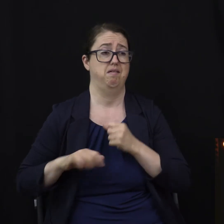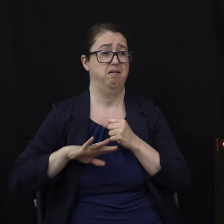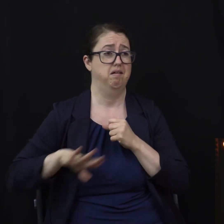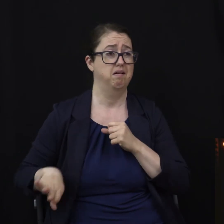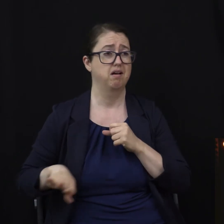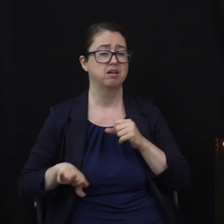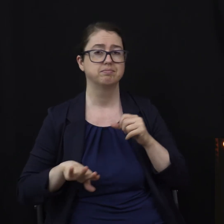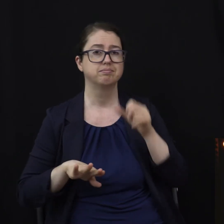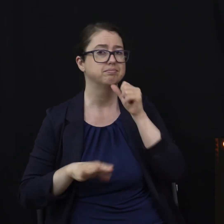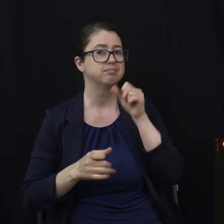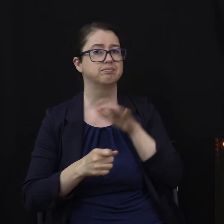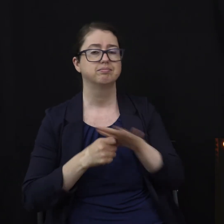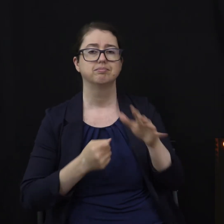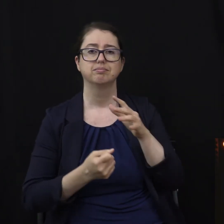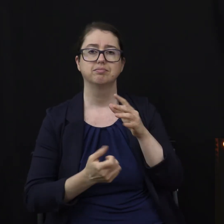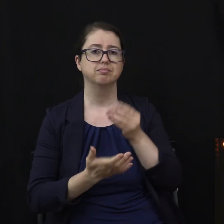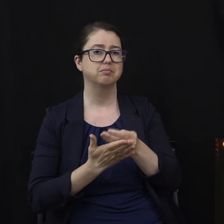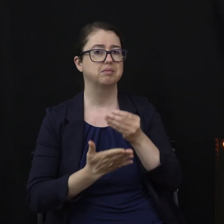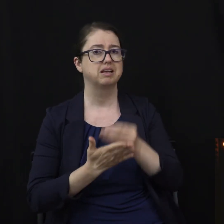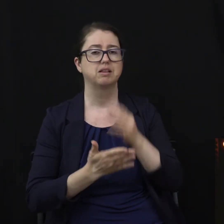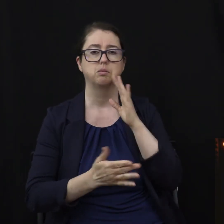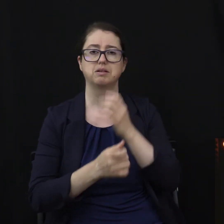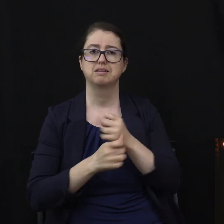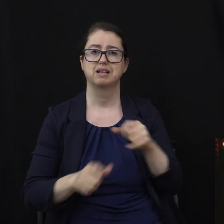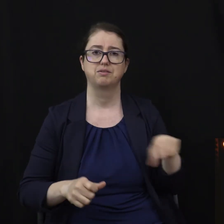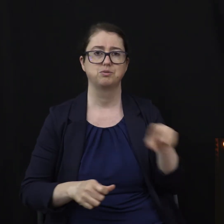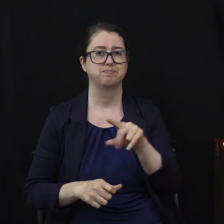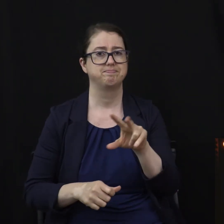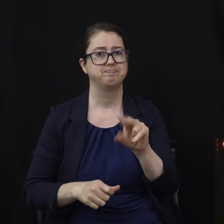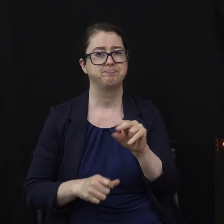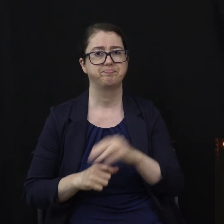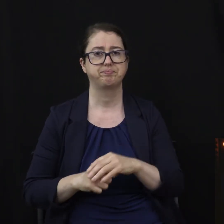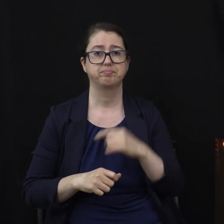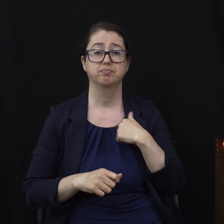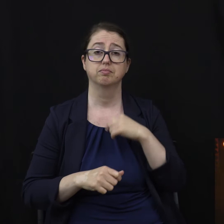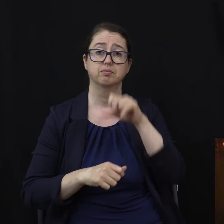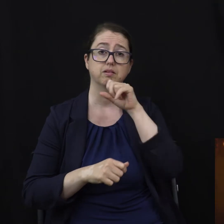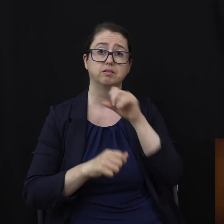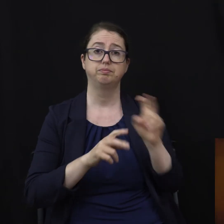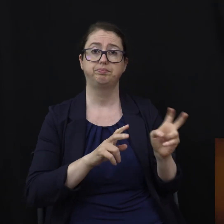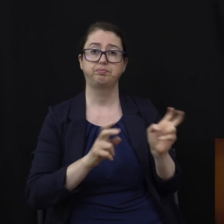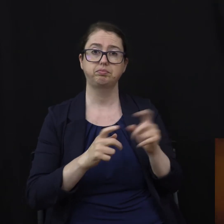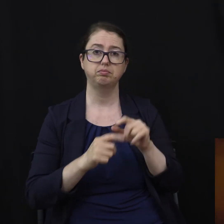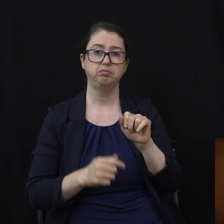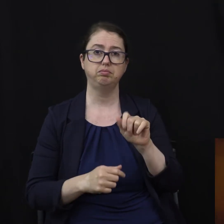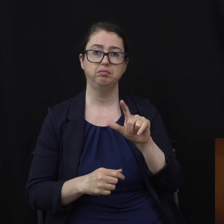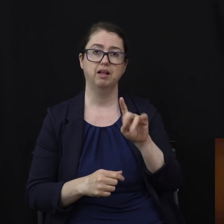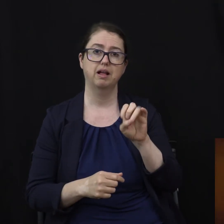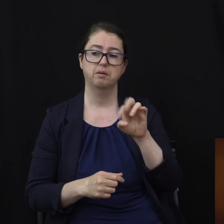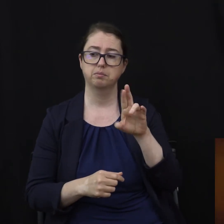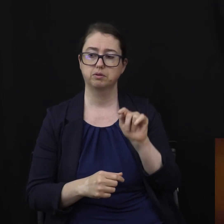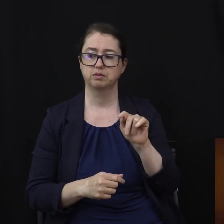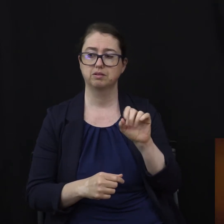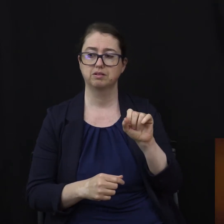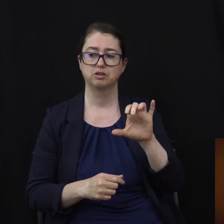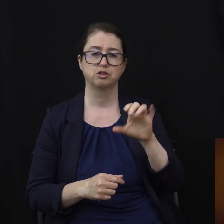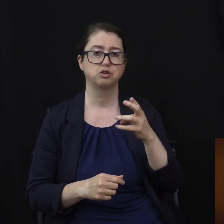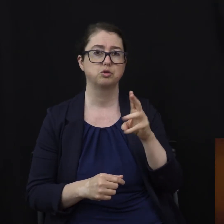world to save you. I love this quote by Albert Schweitzer. He says, happiness is nothing more than good health